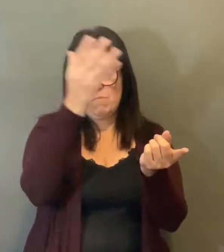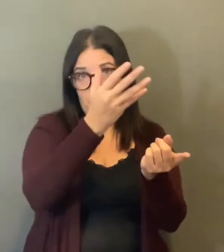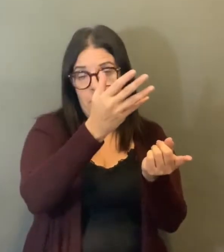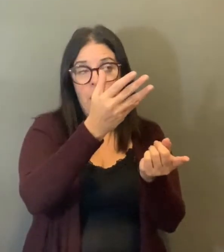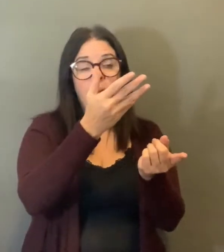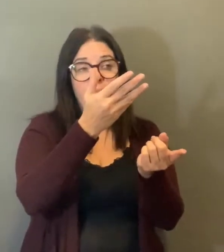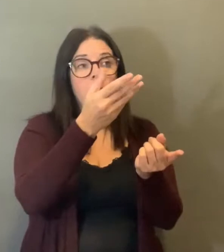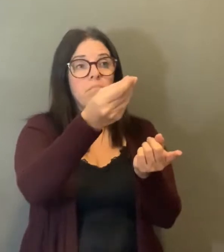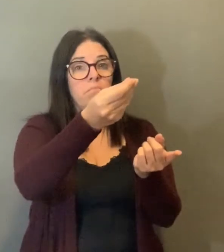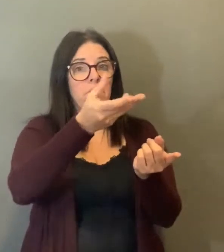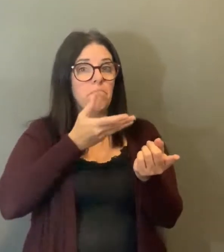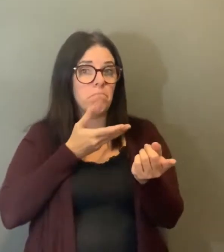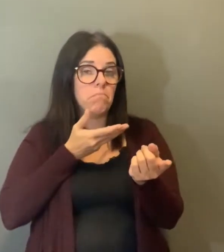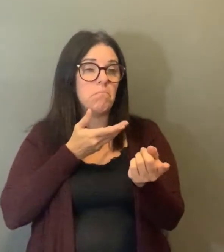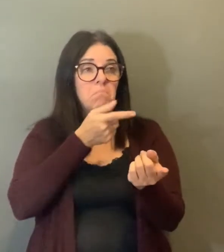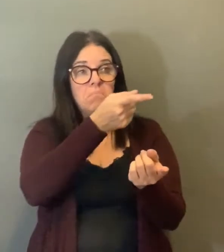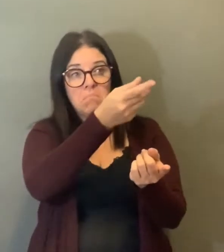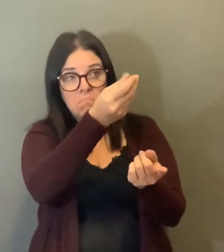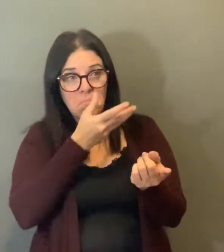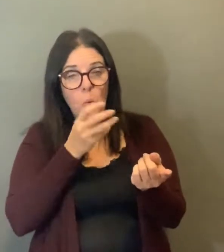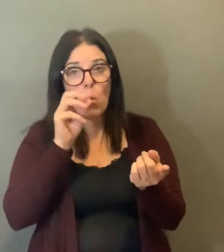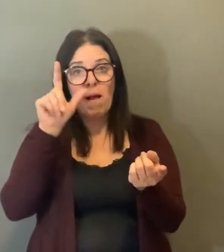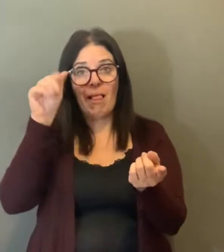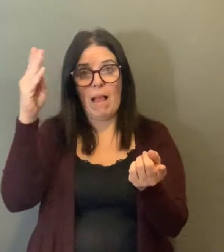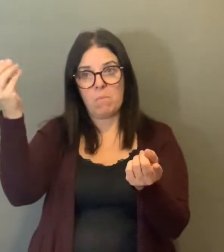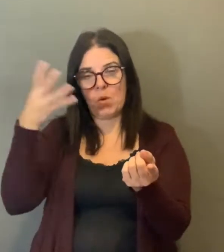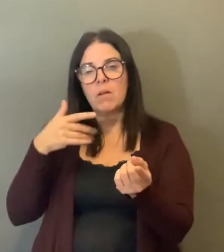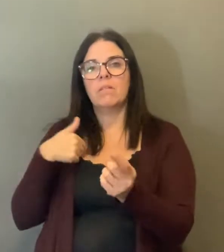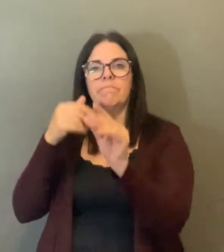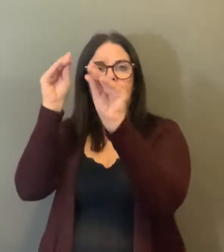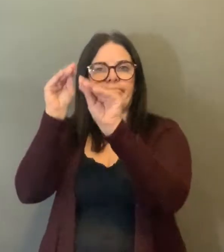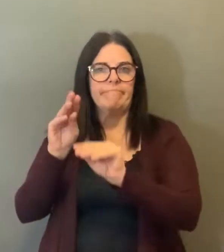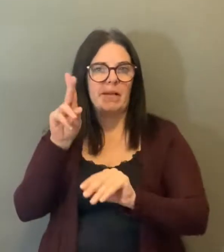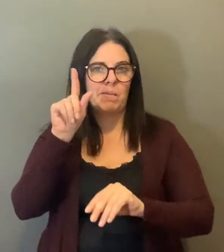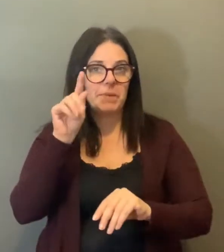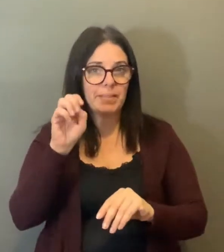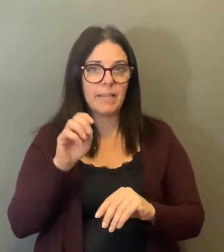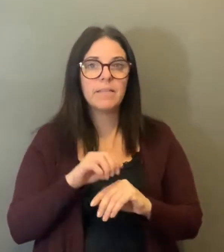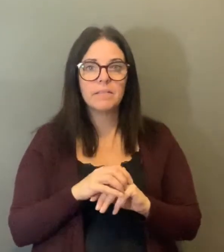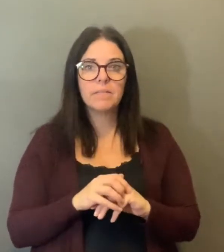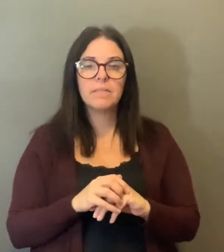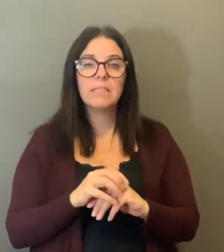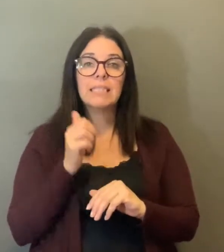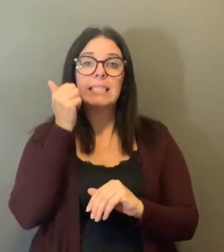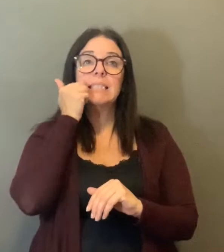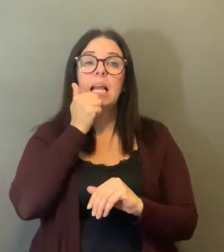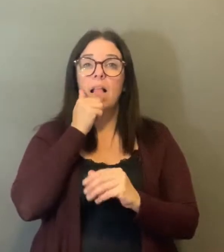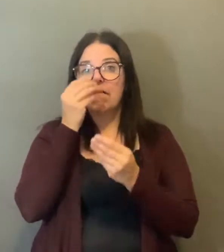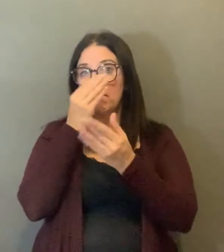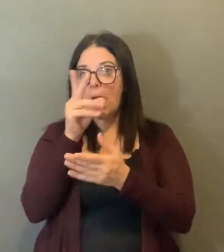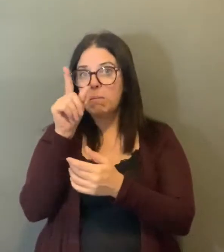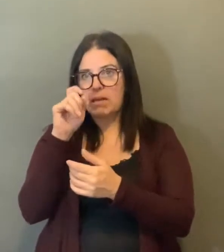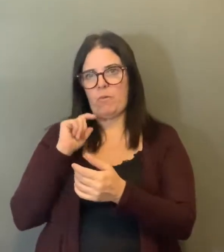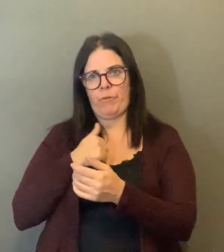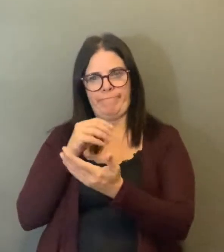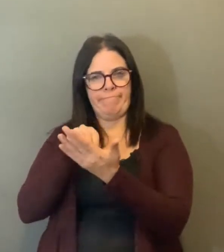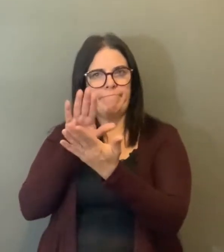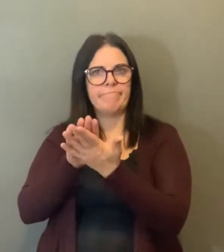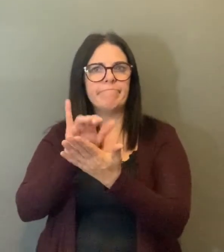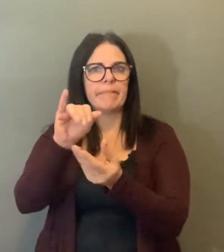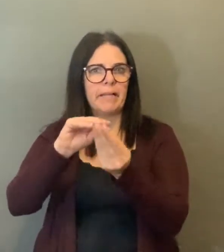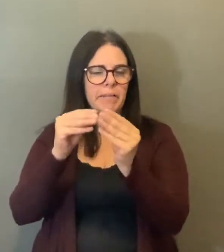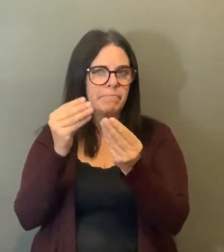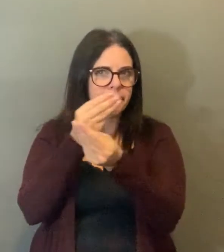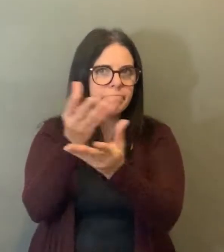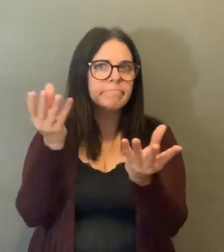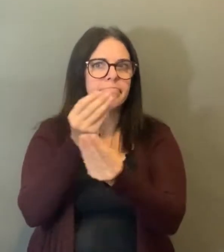positive, sometimes from the home. And there are instances that the homes are notified first, before us. And then the moment